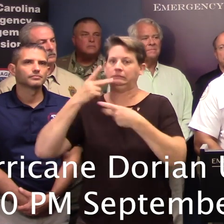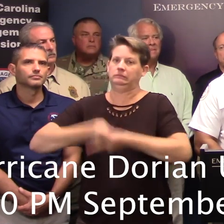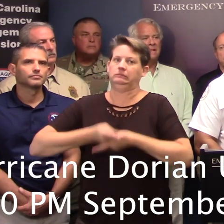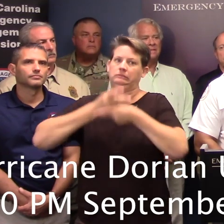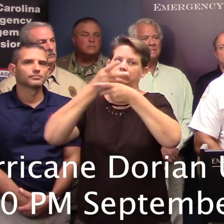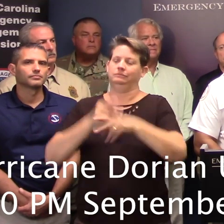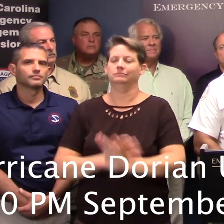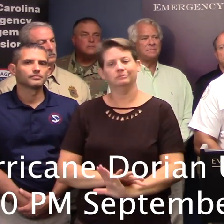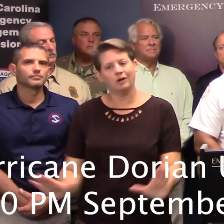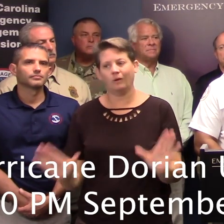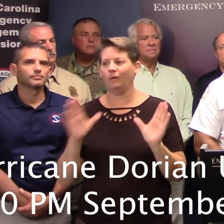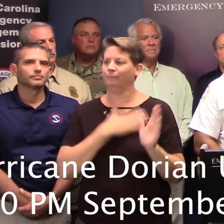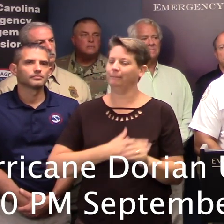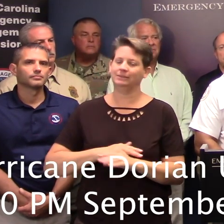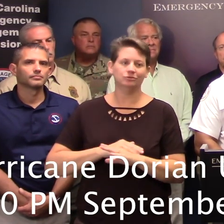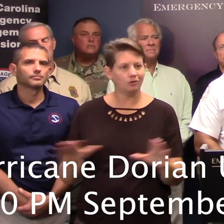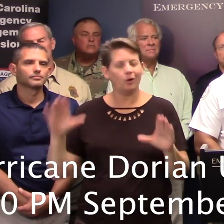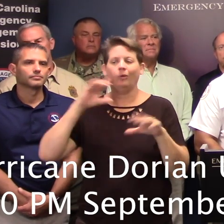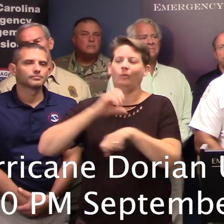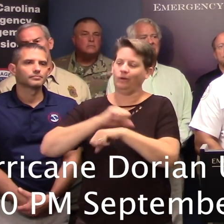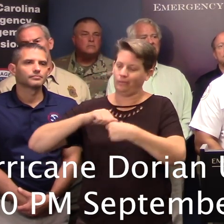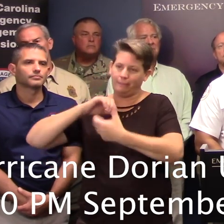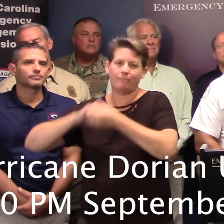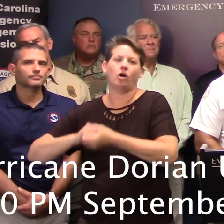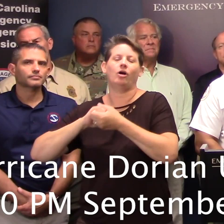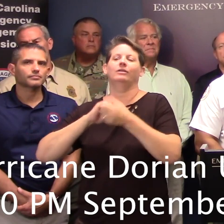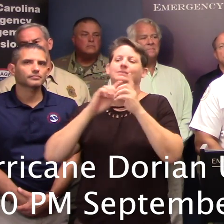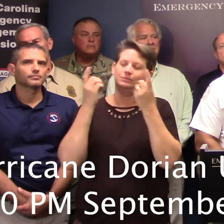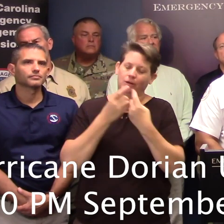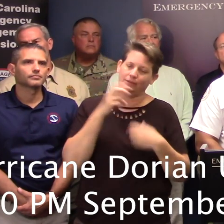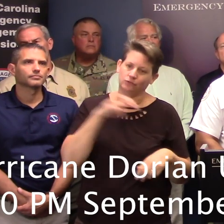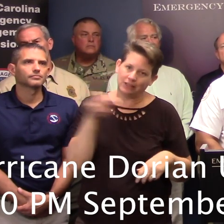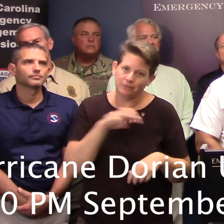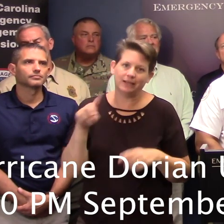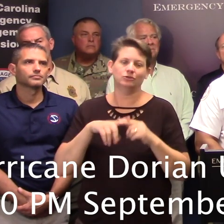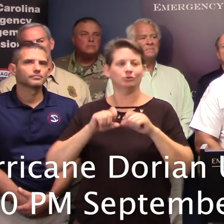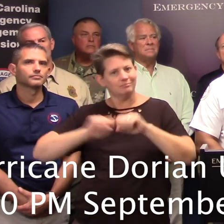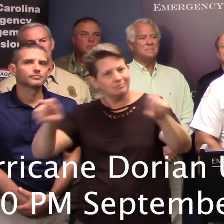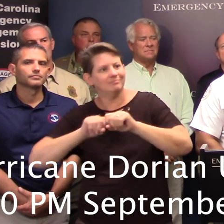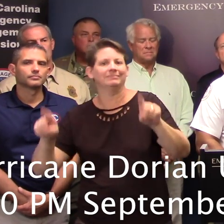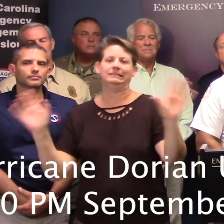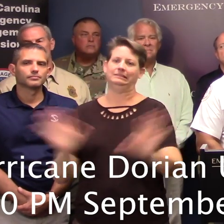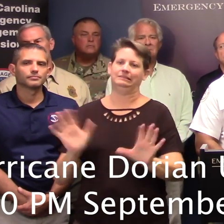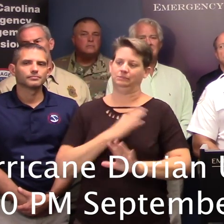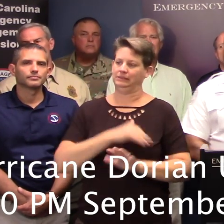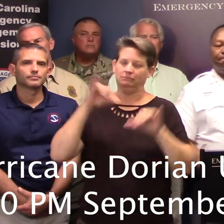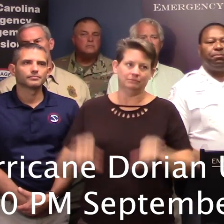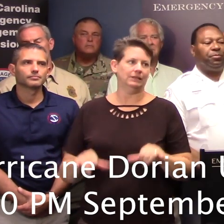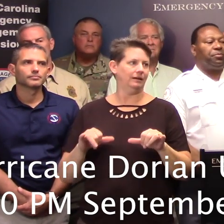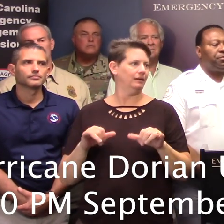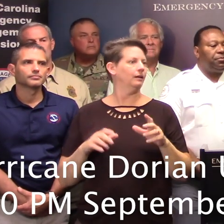not to do that. We will work with our partners over at the Department of Transportation to put out messages in that regard too.